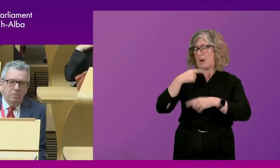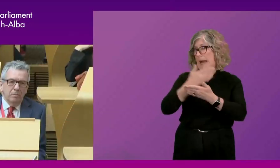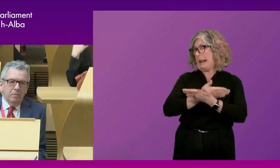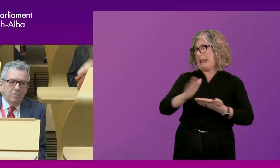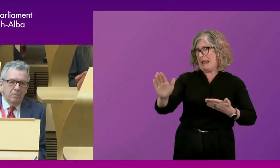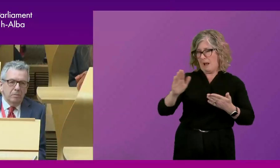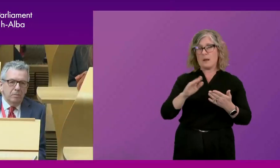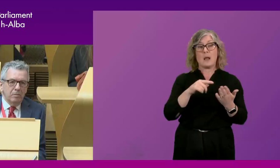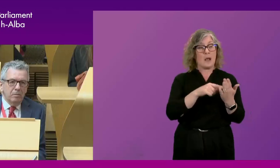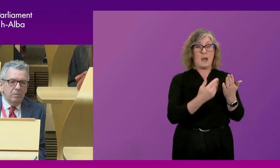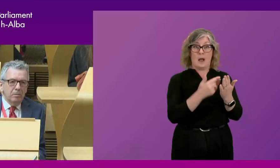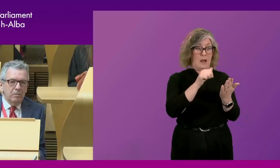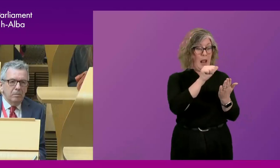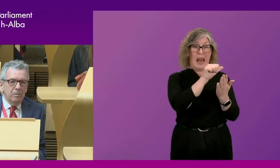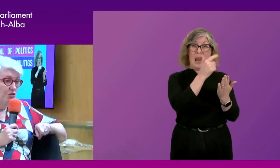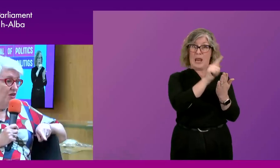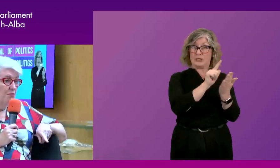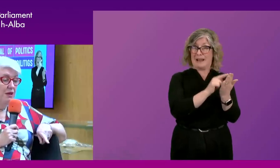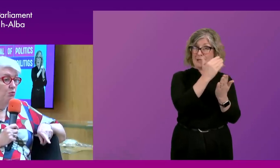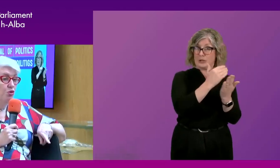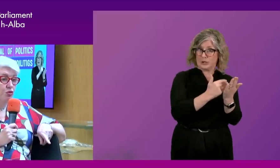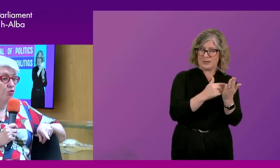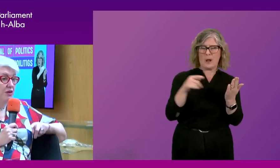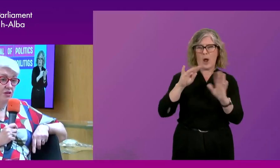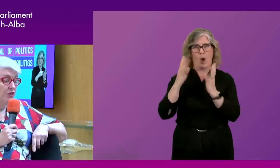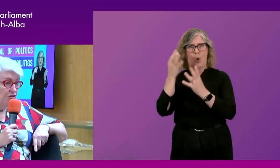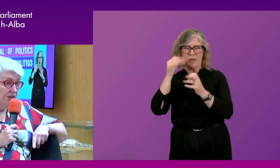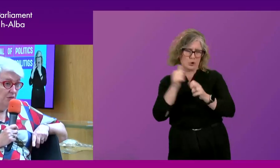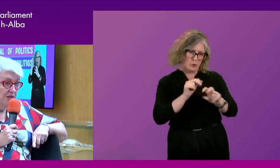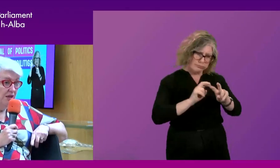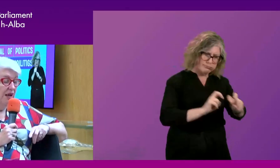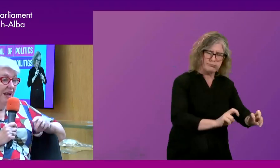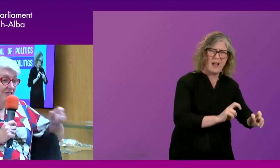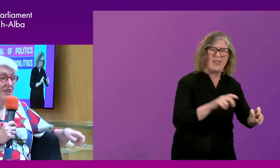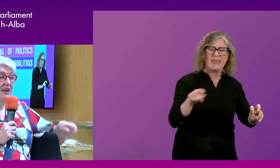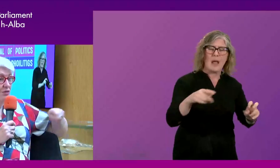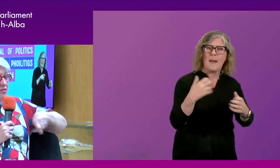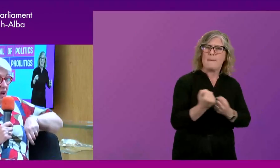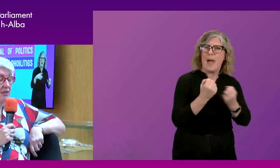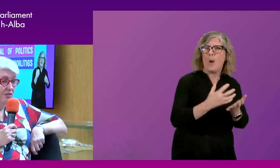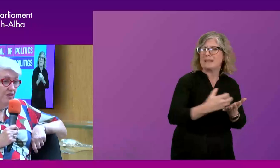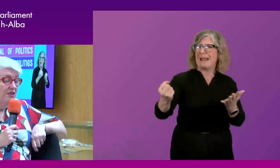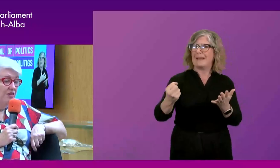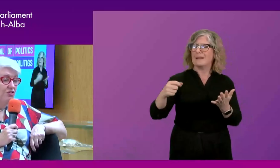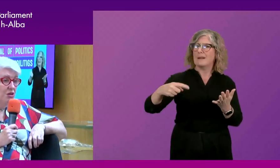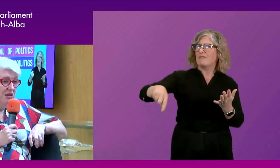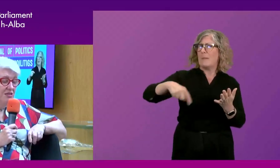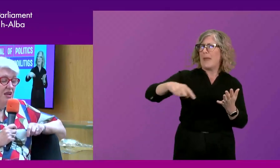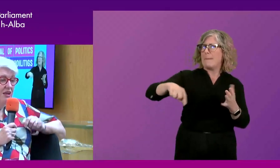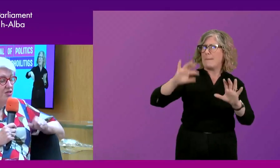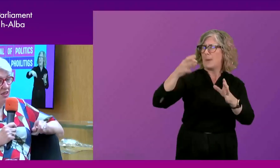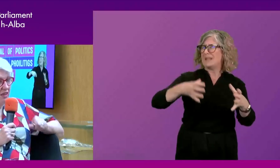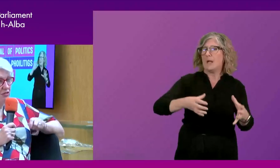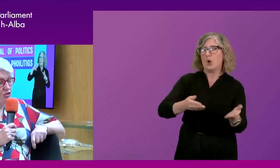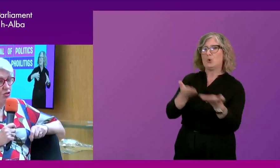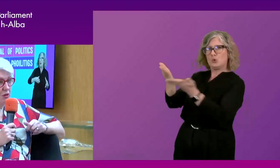scrutiny. And I was really disappointed that I saw that being moved over to the audit committee and taken out of the hands of the individual committees,